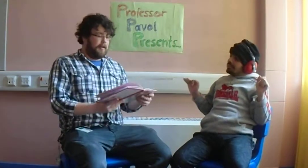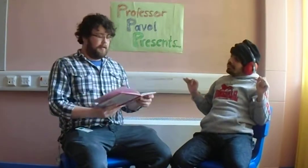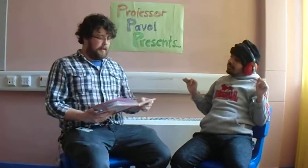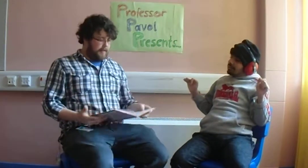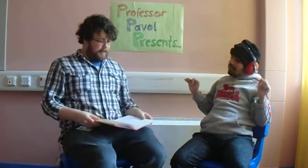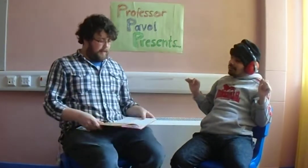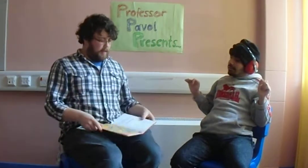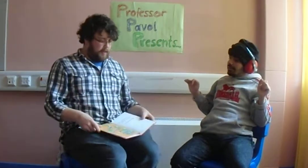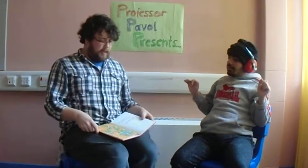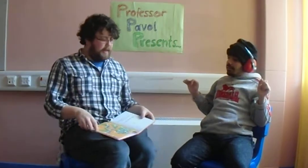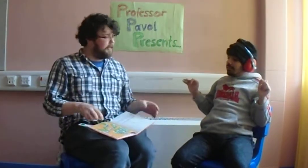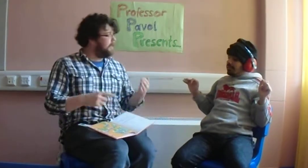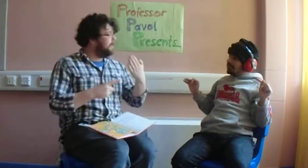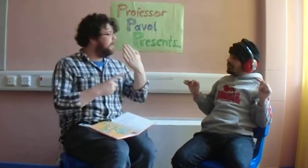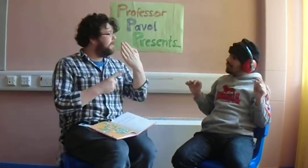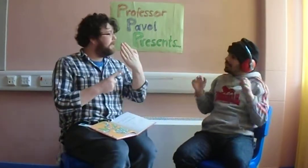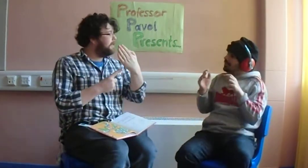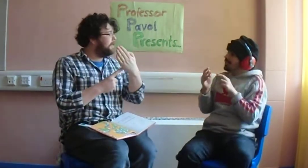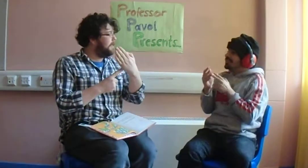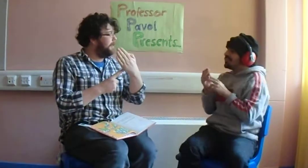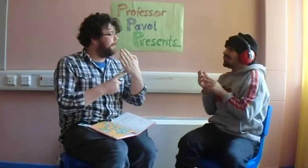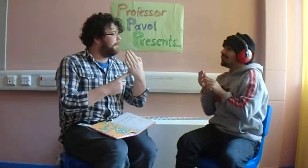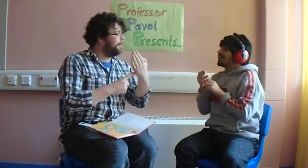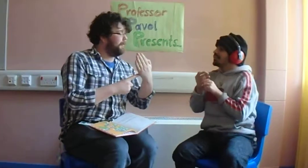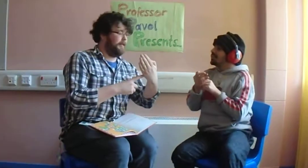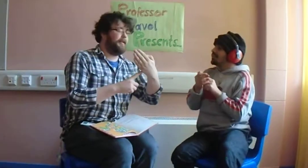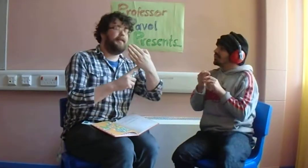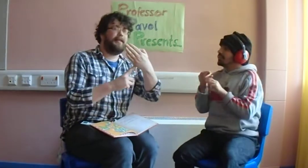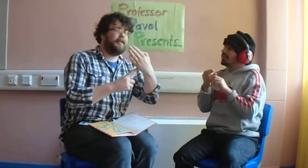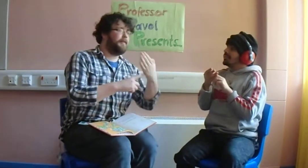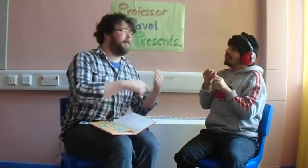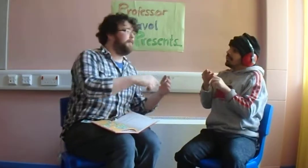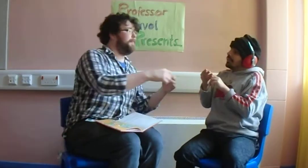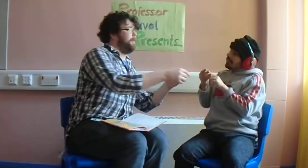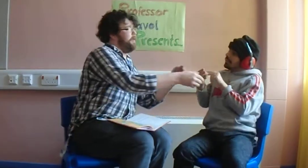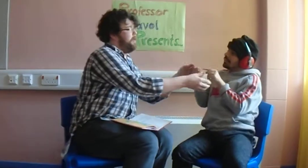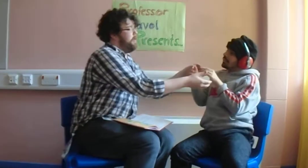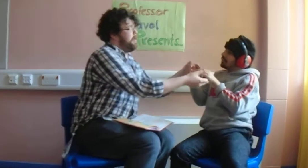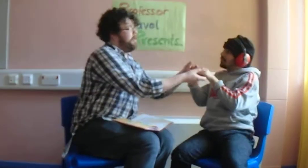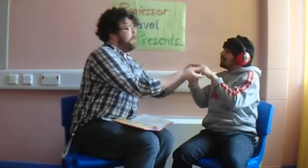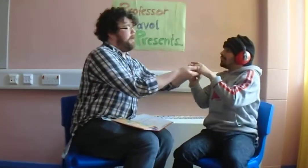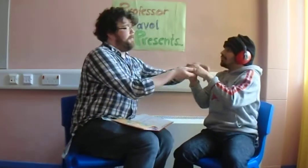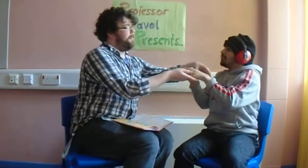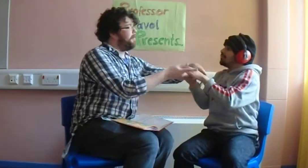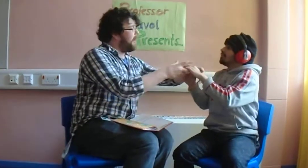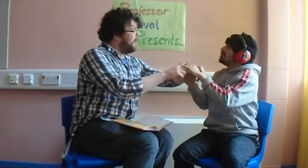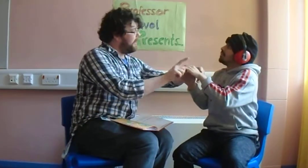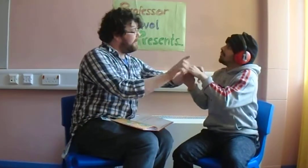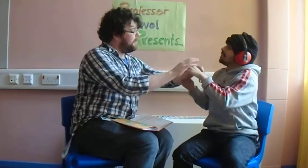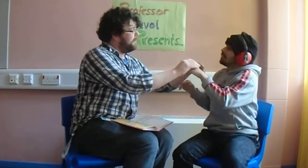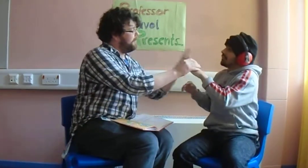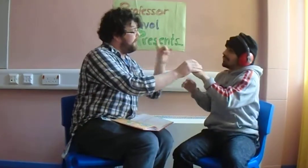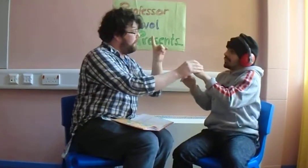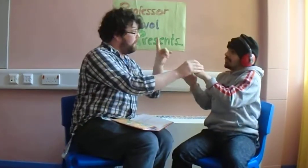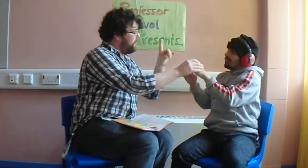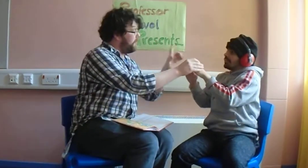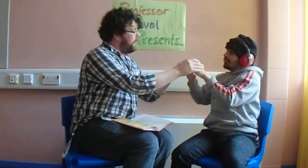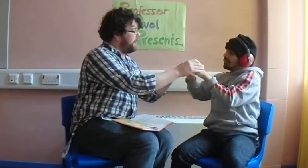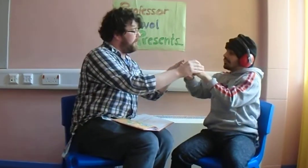starting with the letter T. This is a good one. You get a flat hand and one finger,